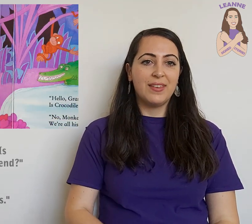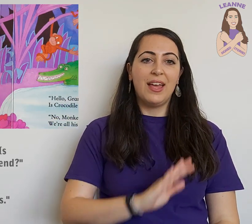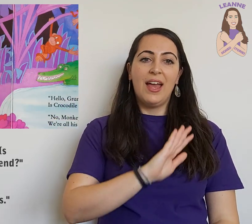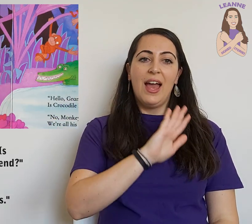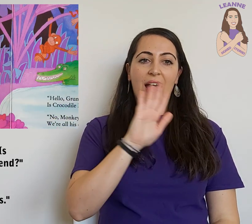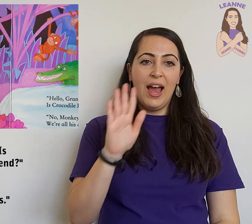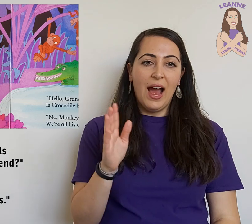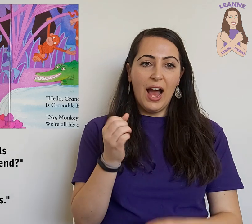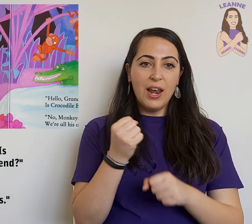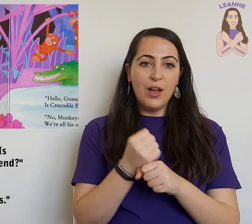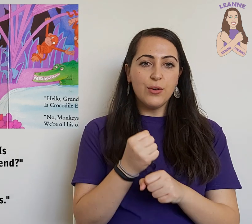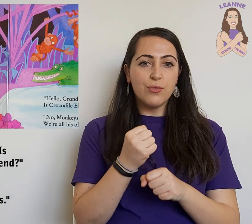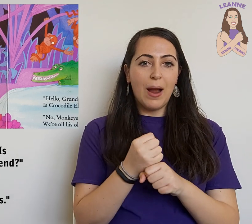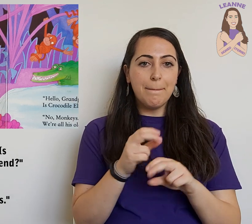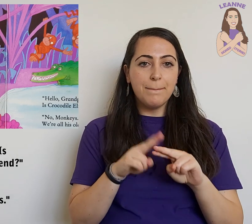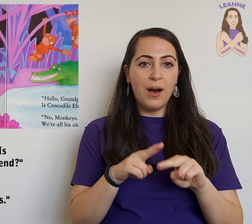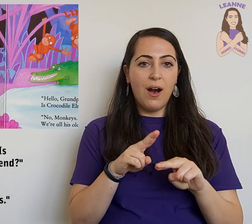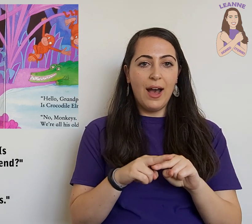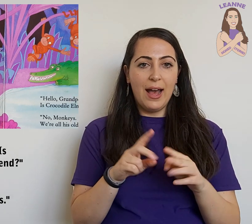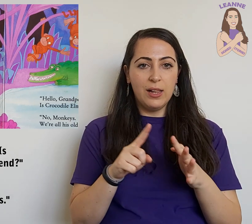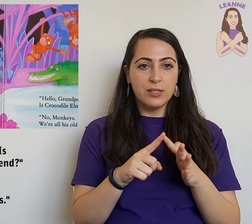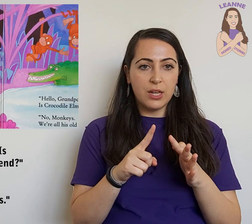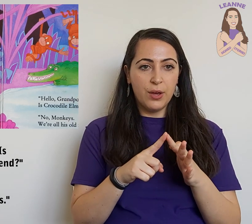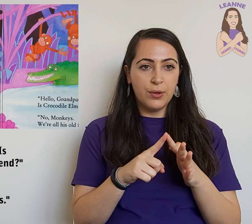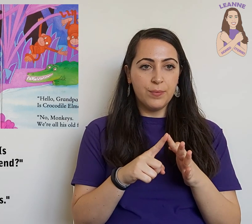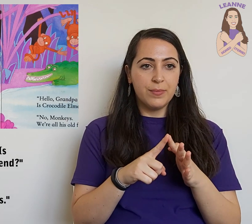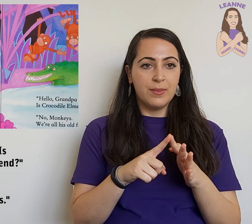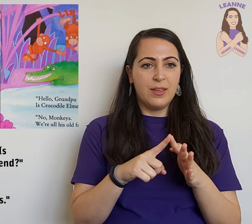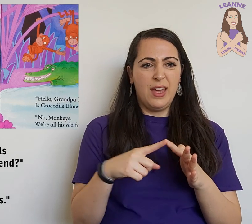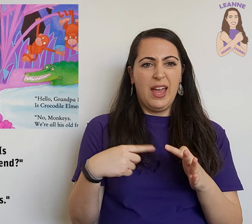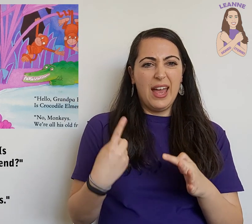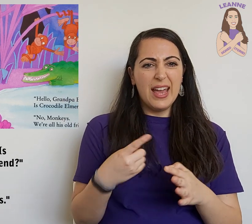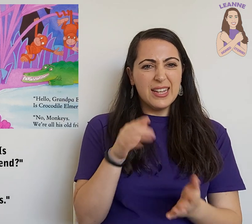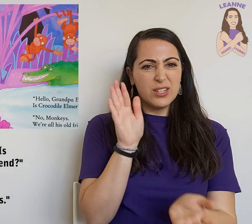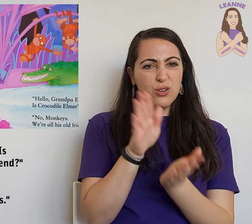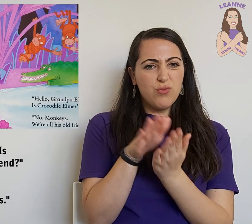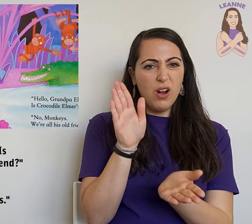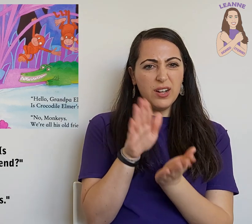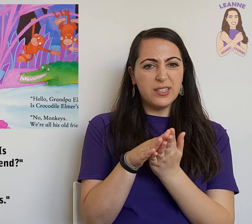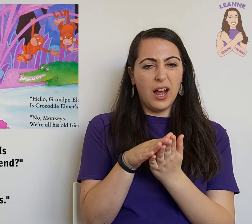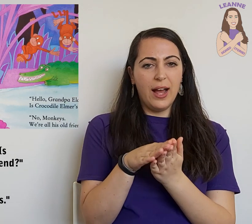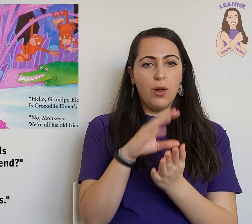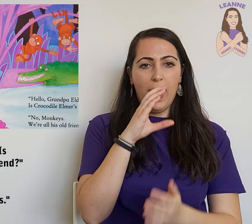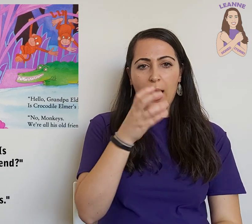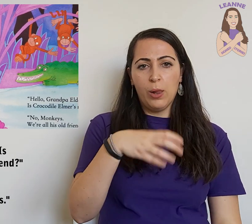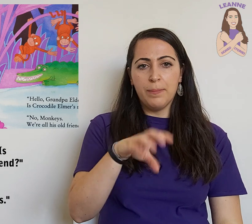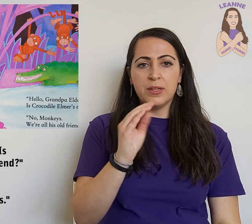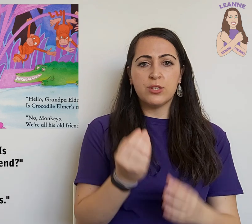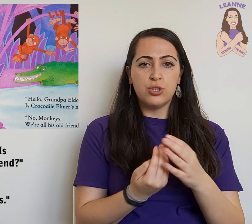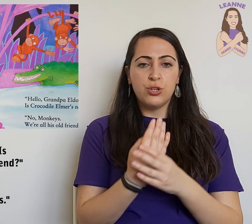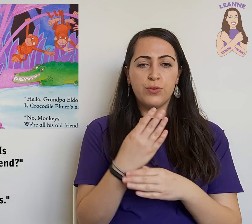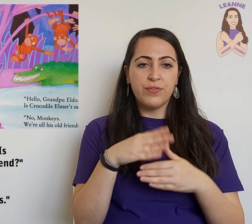Hello, Grandpa Eldo. Is Crocodile Elmer's new friend?